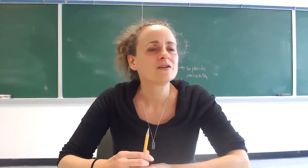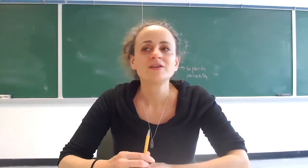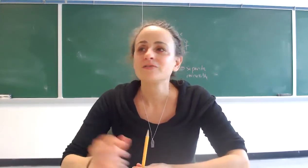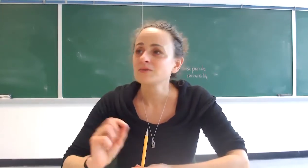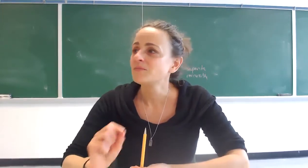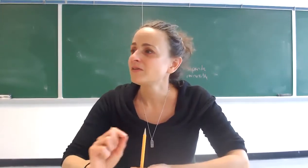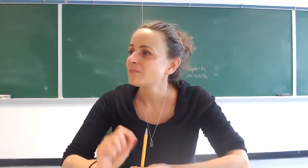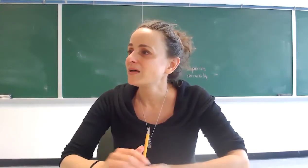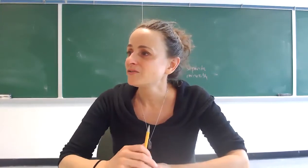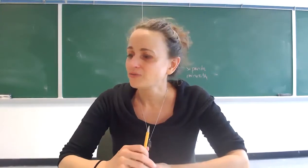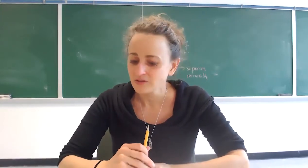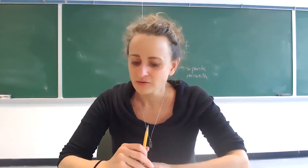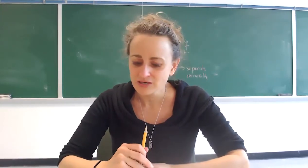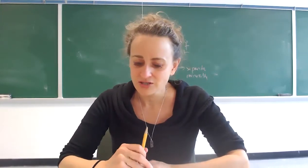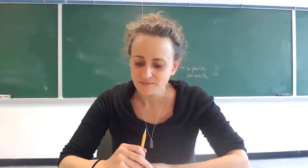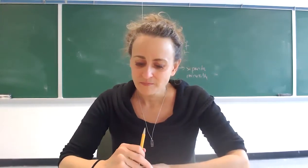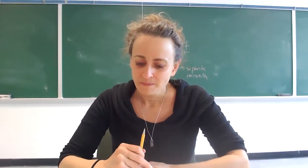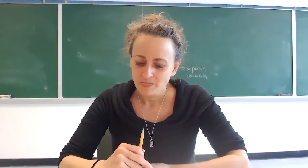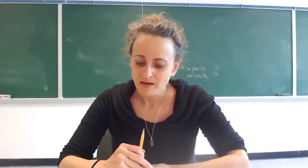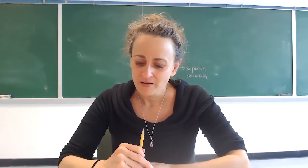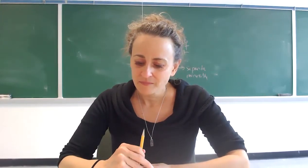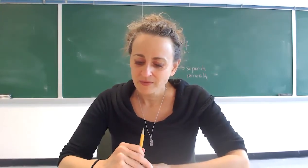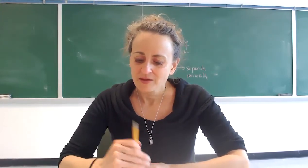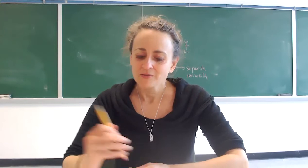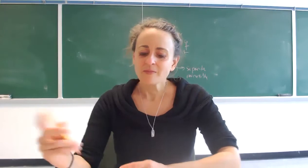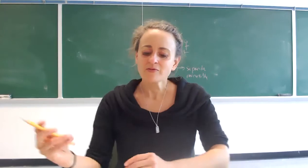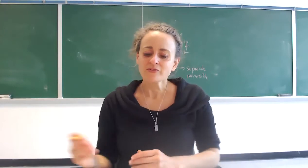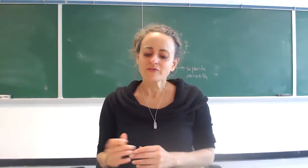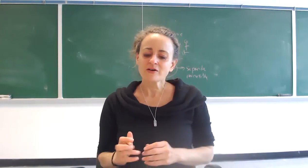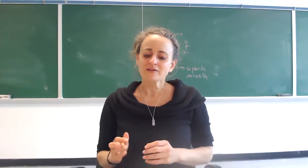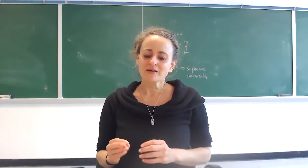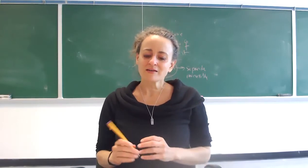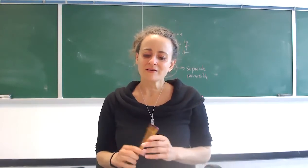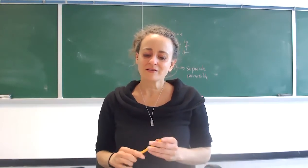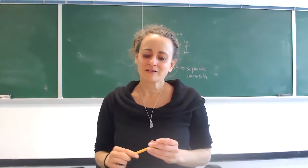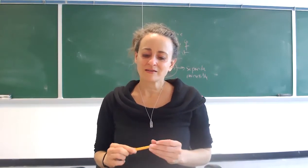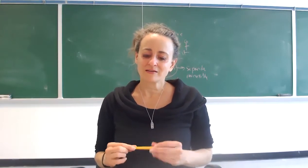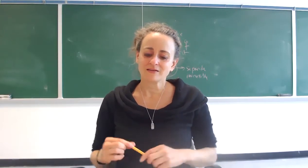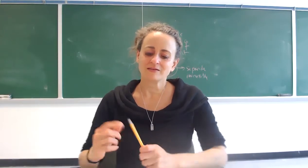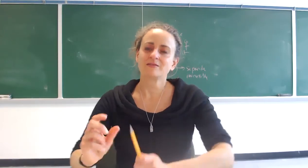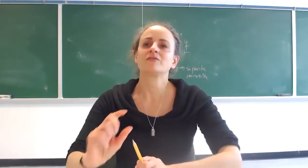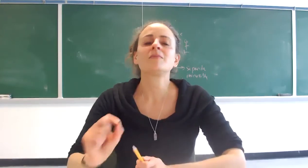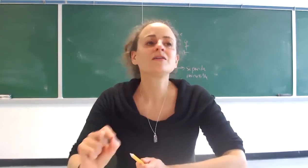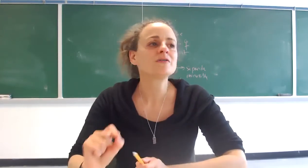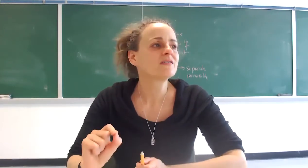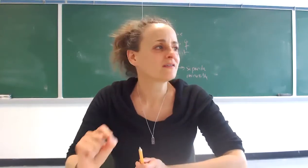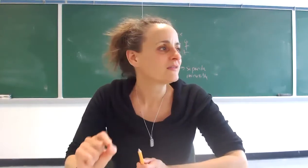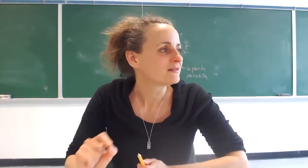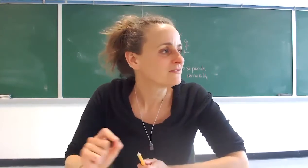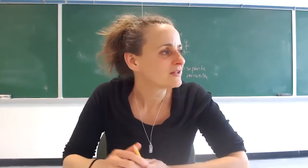living us responds masterfully to nietzsche um remember first of all uh the main criticism that living us